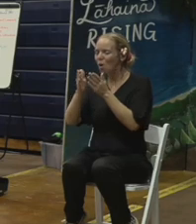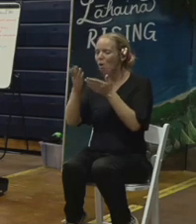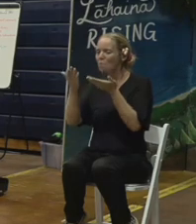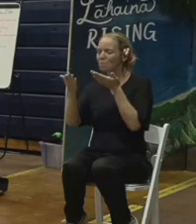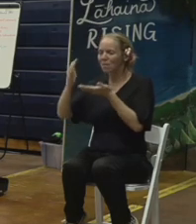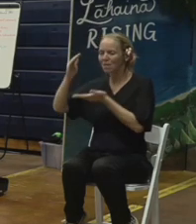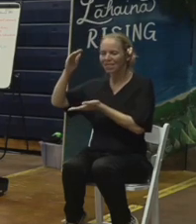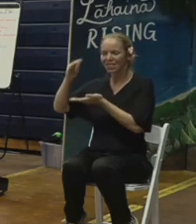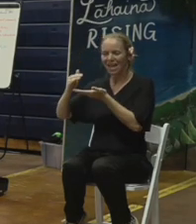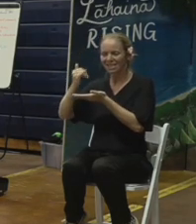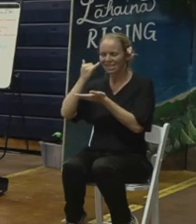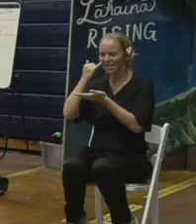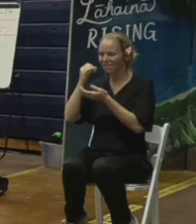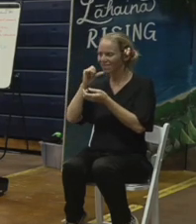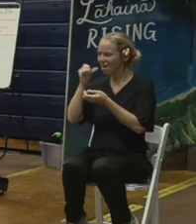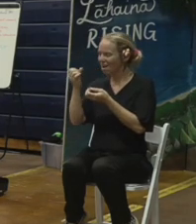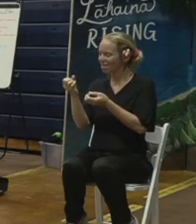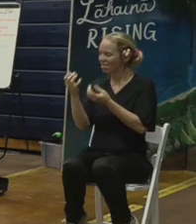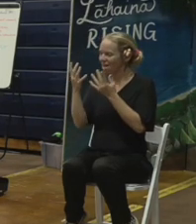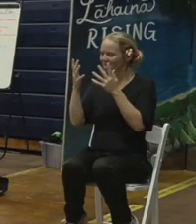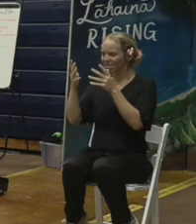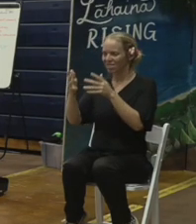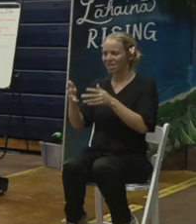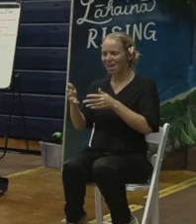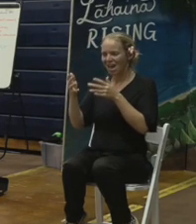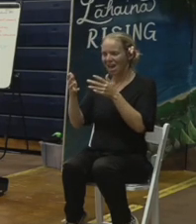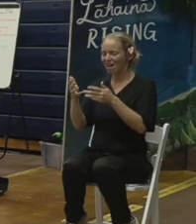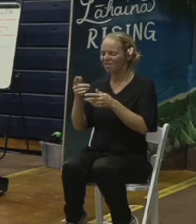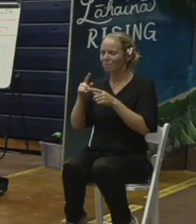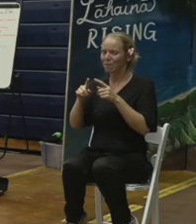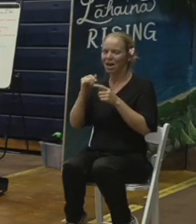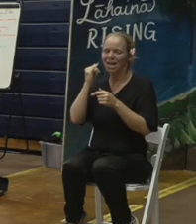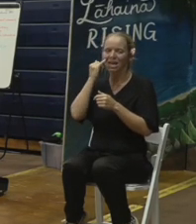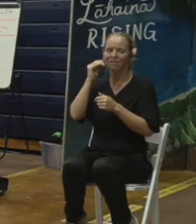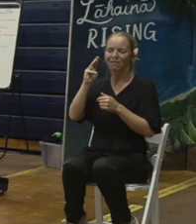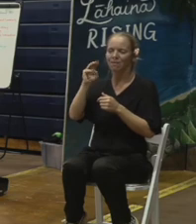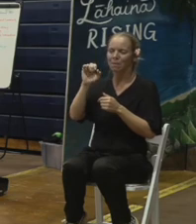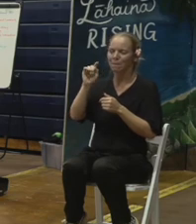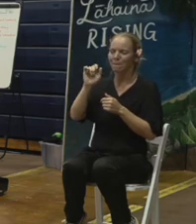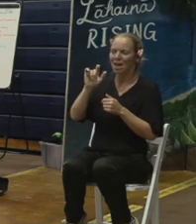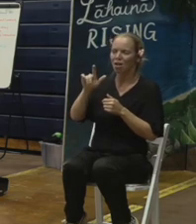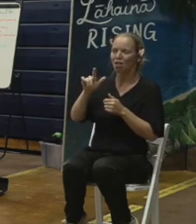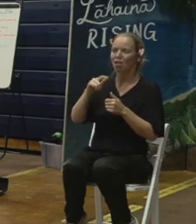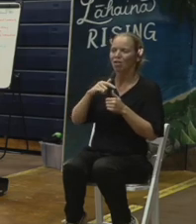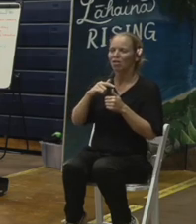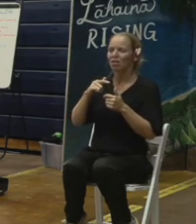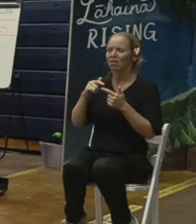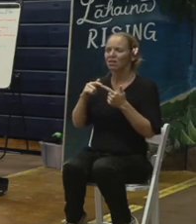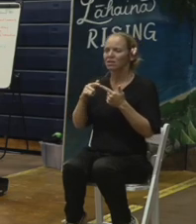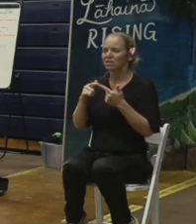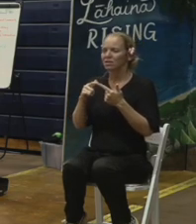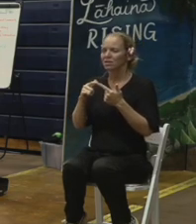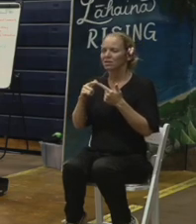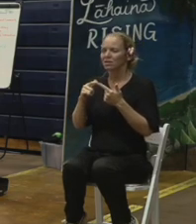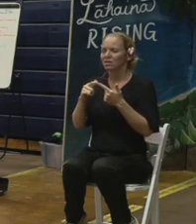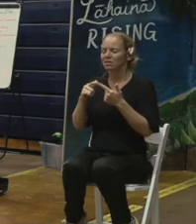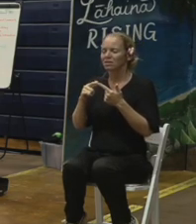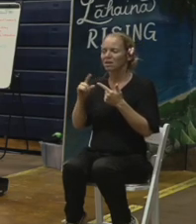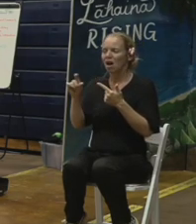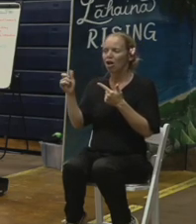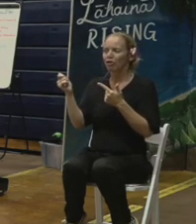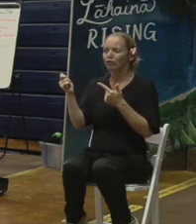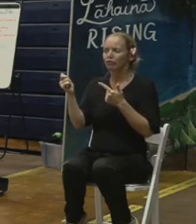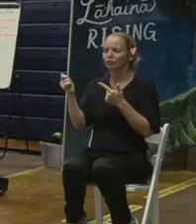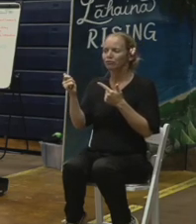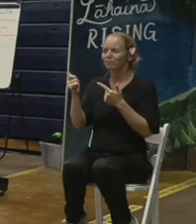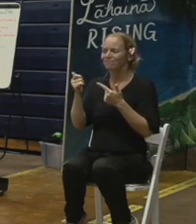lot of things that, you know, metals and other recyclables that also have to be taken off first. So, you we shoot for